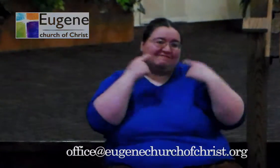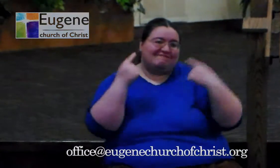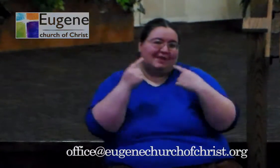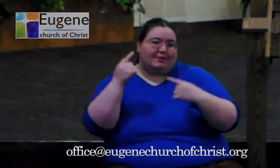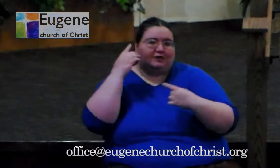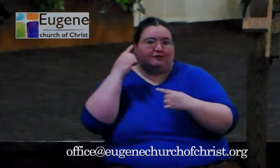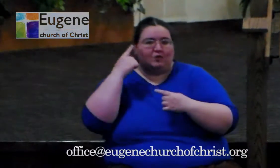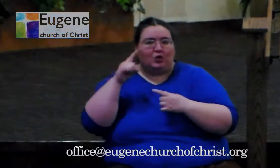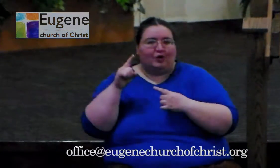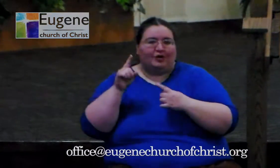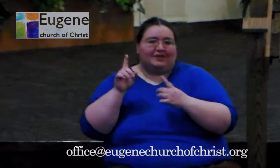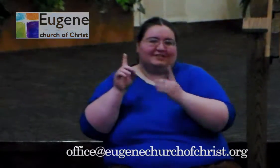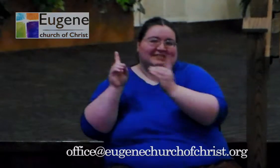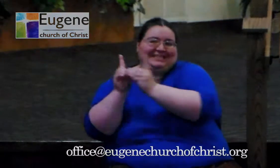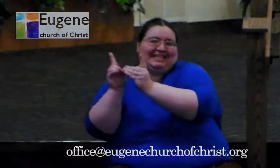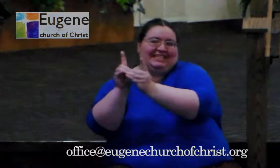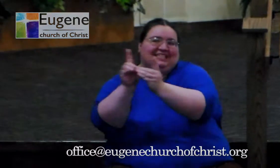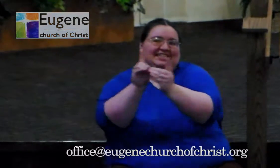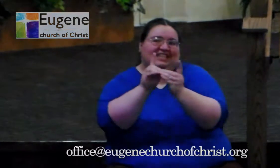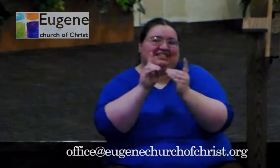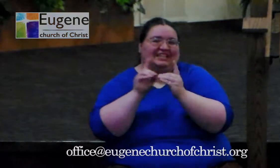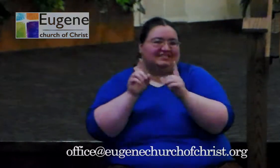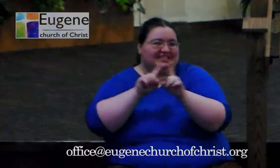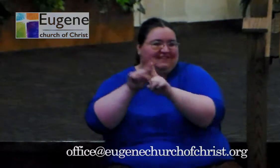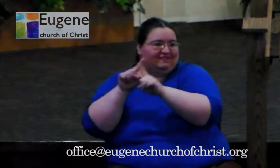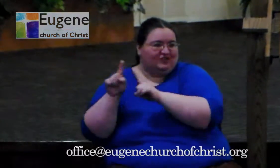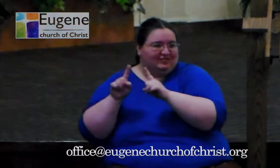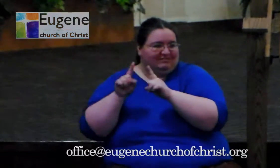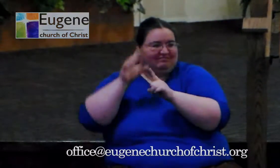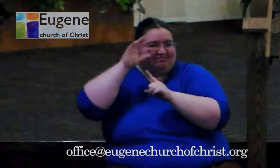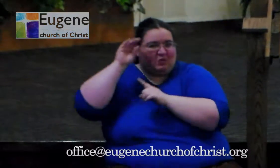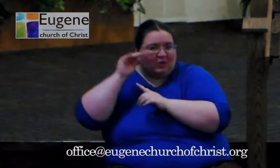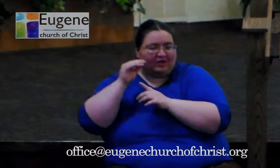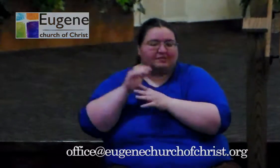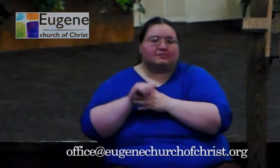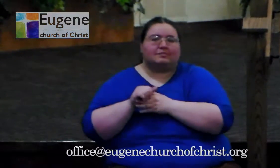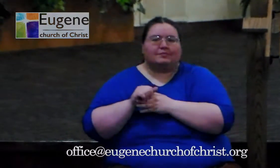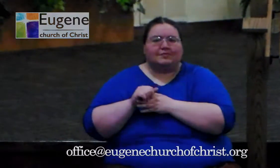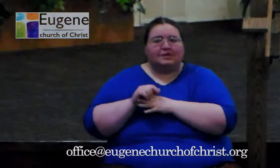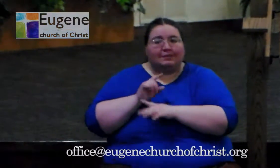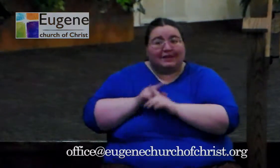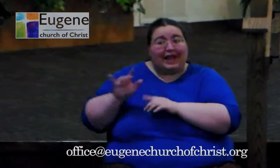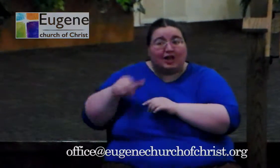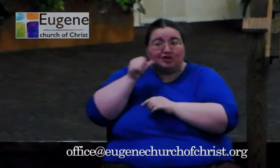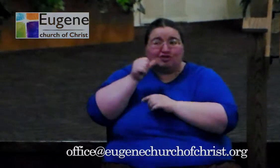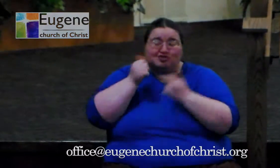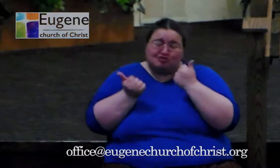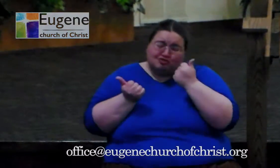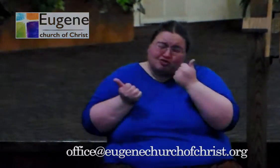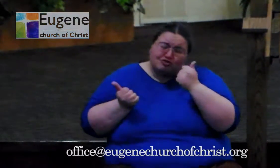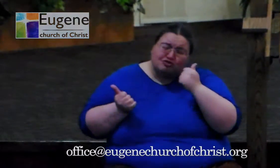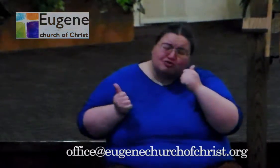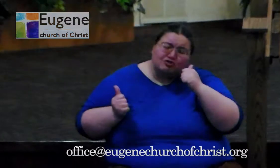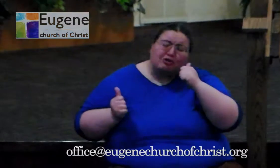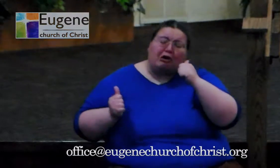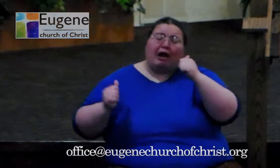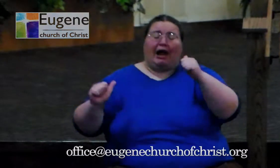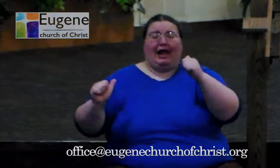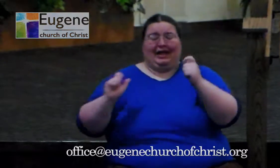She was trying so hard to make her life right. And if you pulled her aside and talked to her, she would just be in tears because